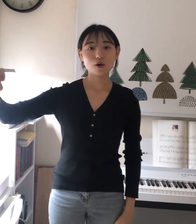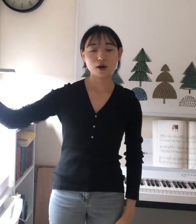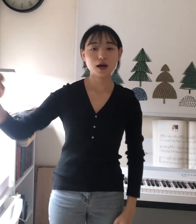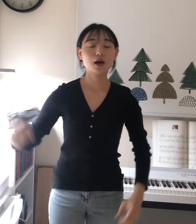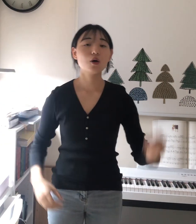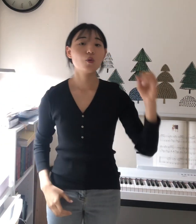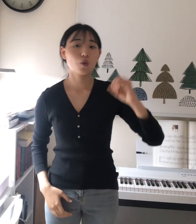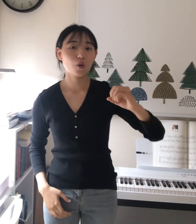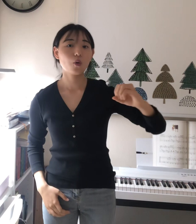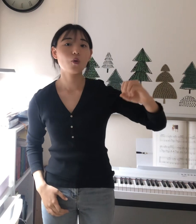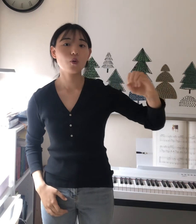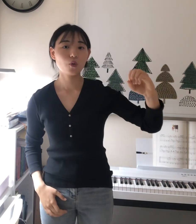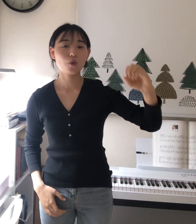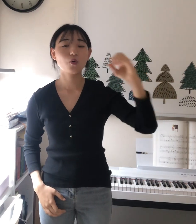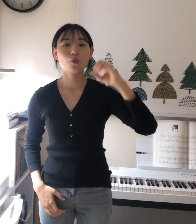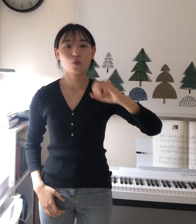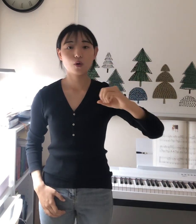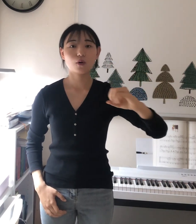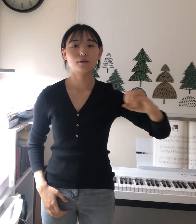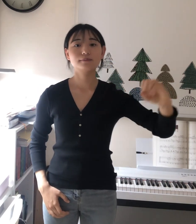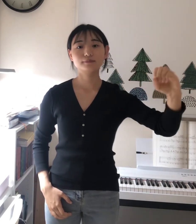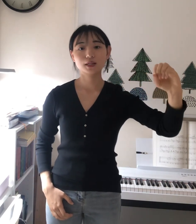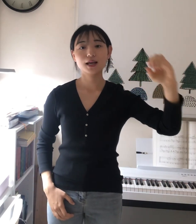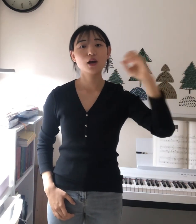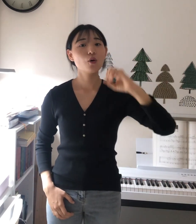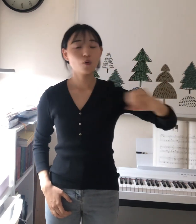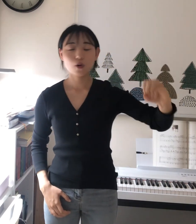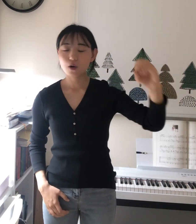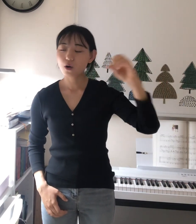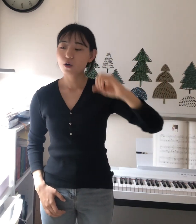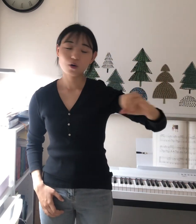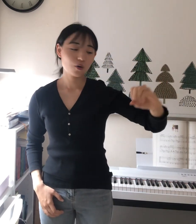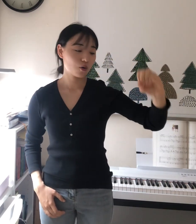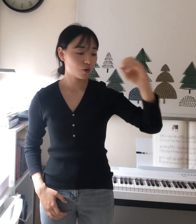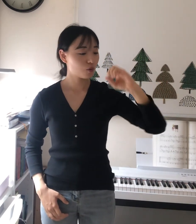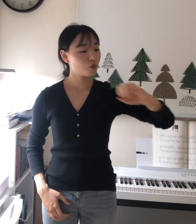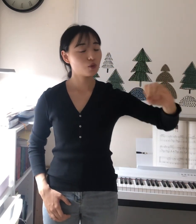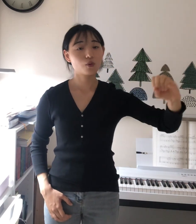I am a me I am a child of I am child God